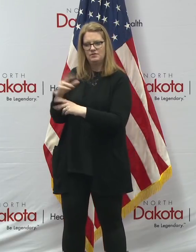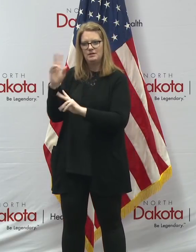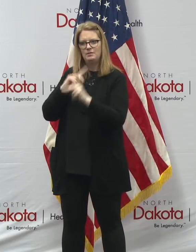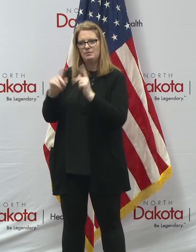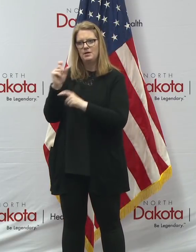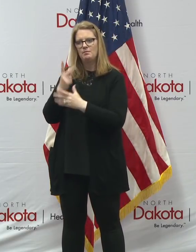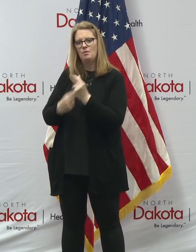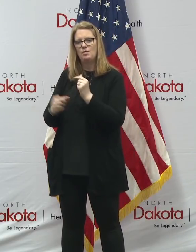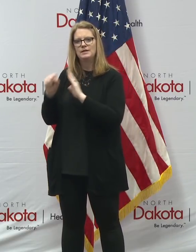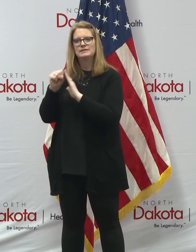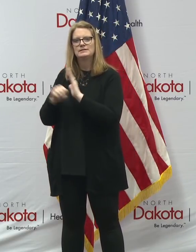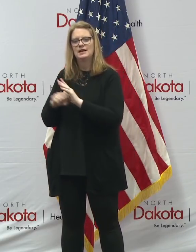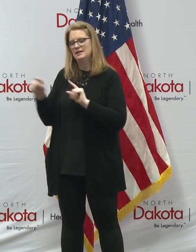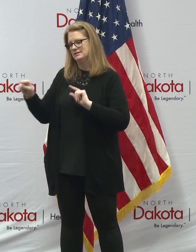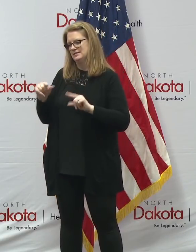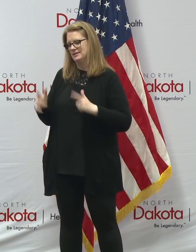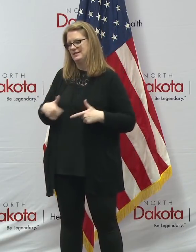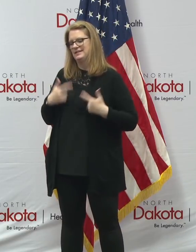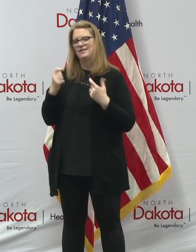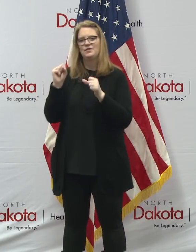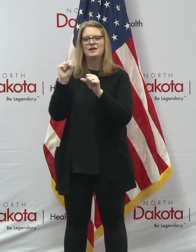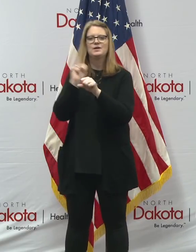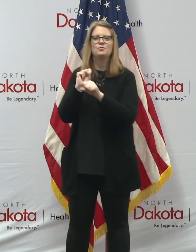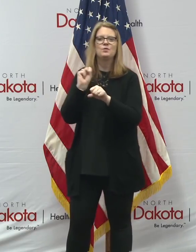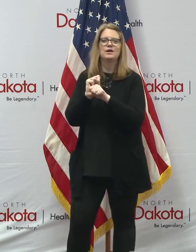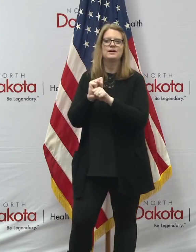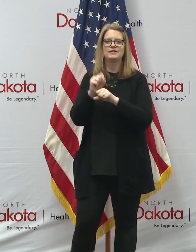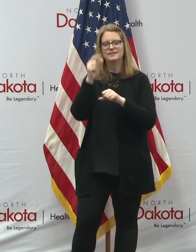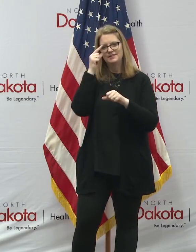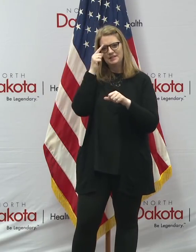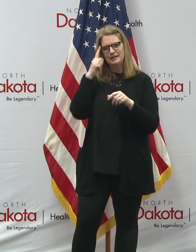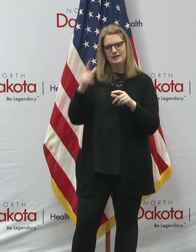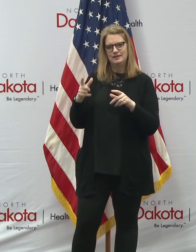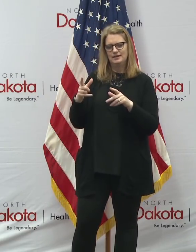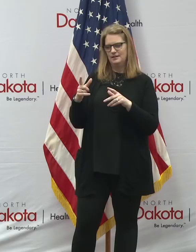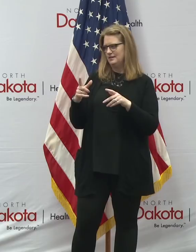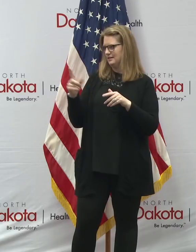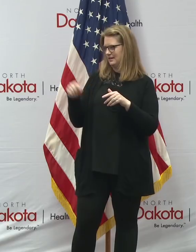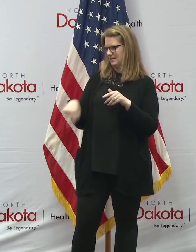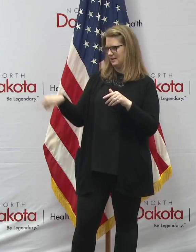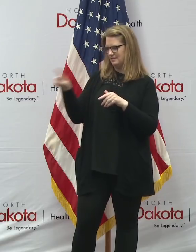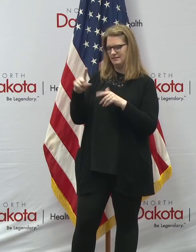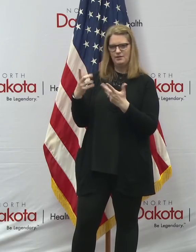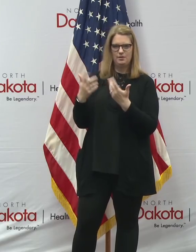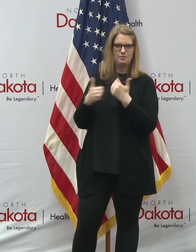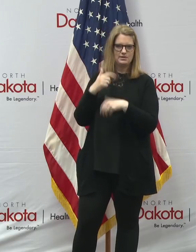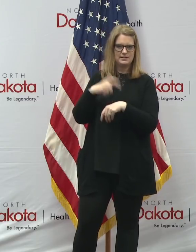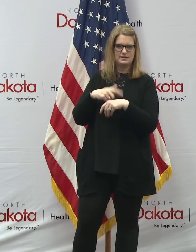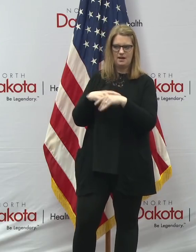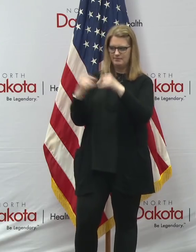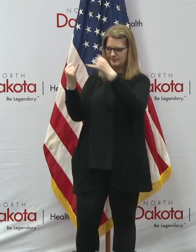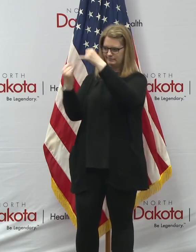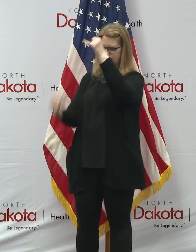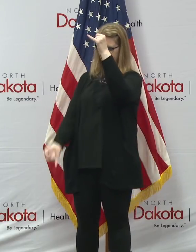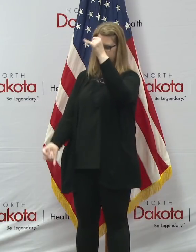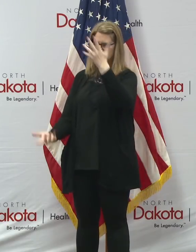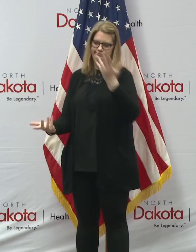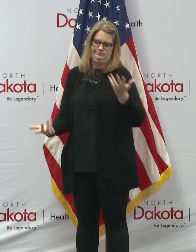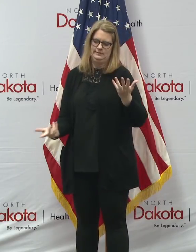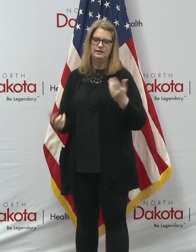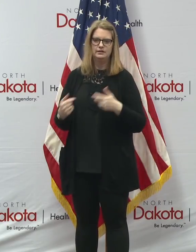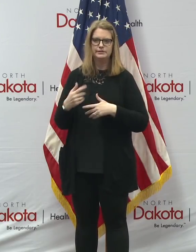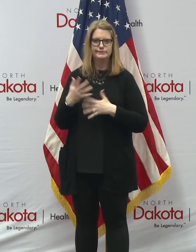who live and work across a virtually invisible border for most of the time, whether if you're a nurse living in